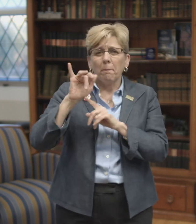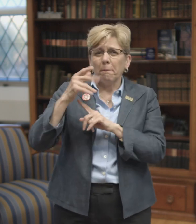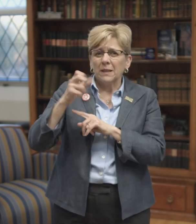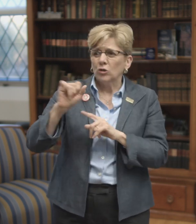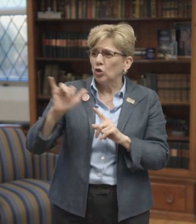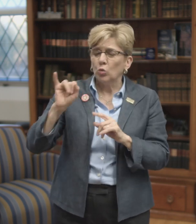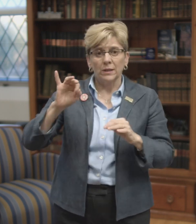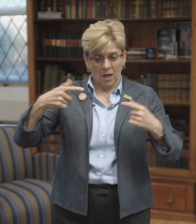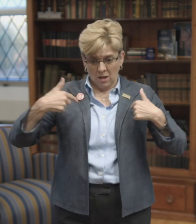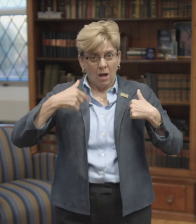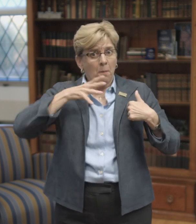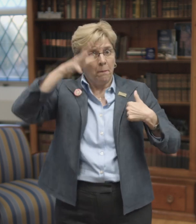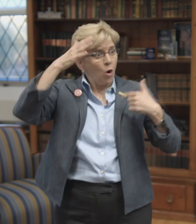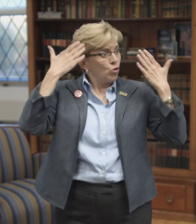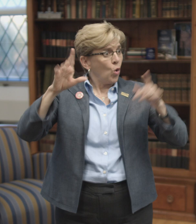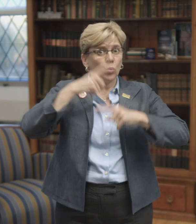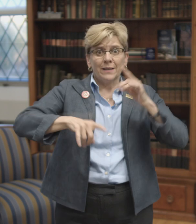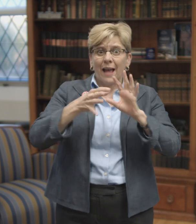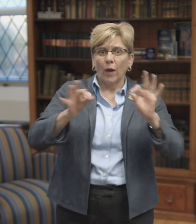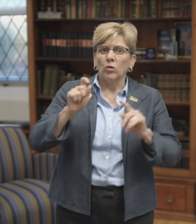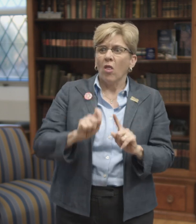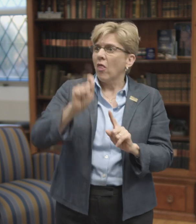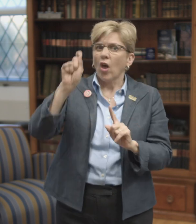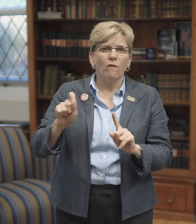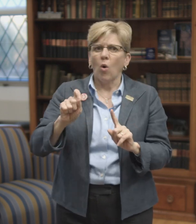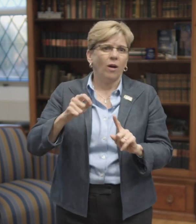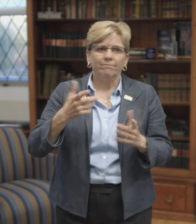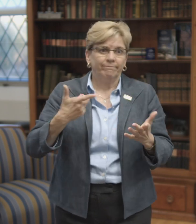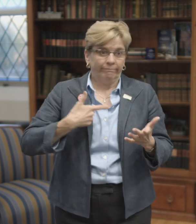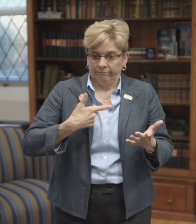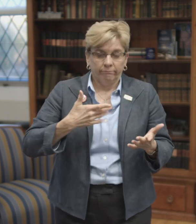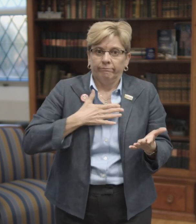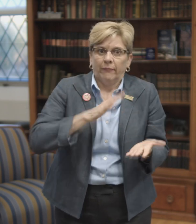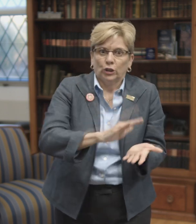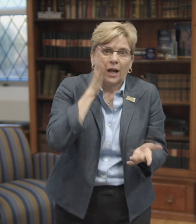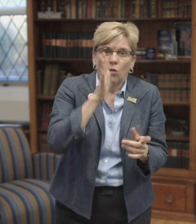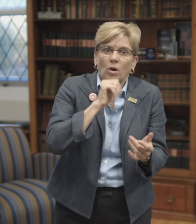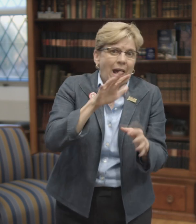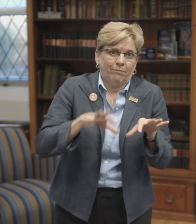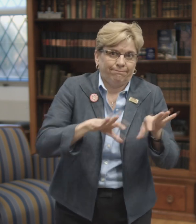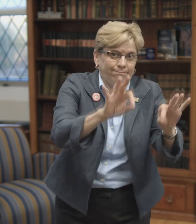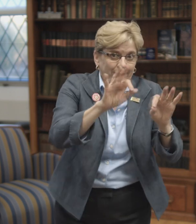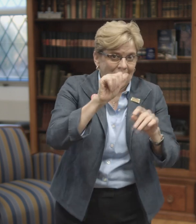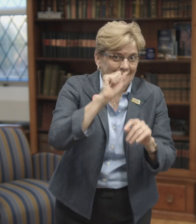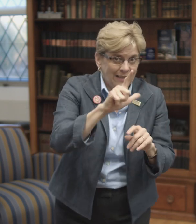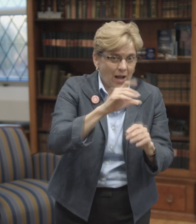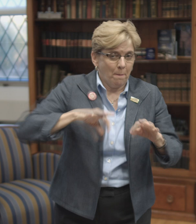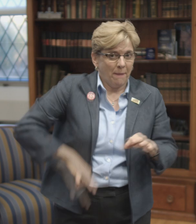One of the most important myths that we recognize these days is that parents don't know sign language, and so as a result, the child's not going to be able